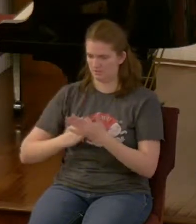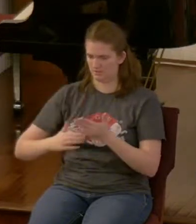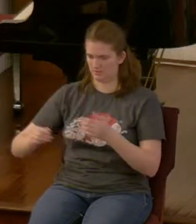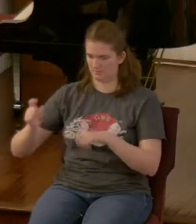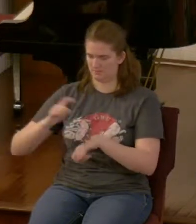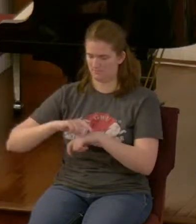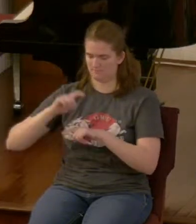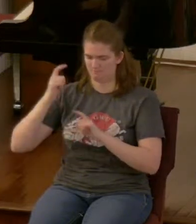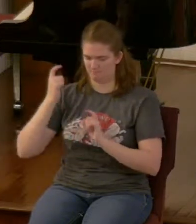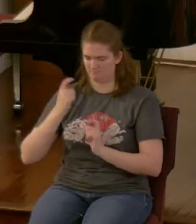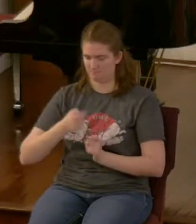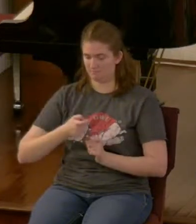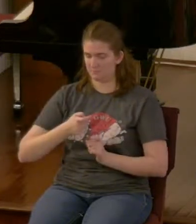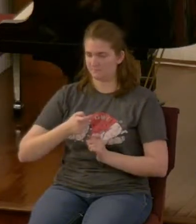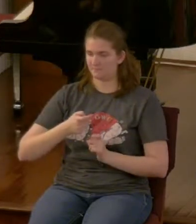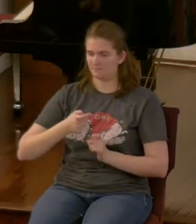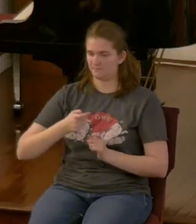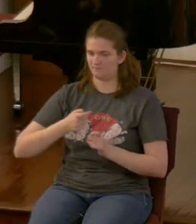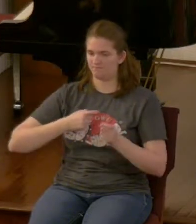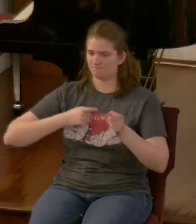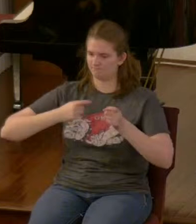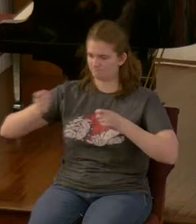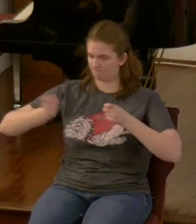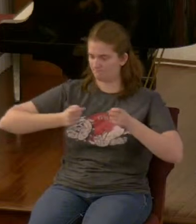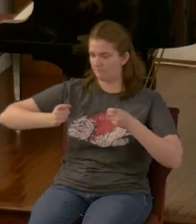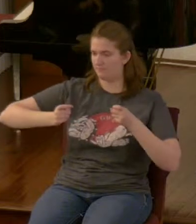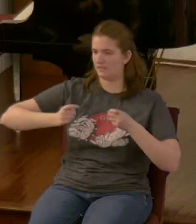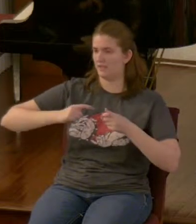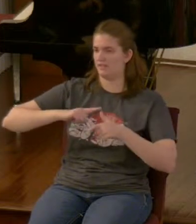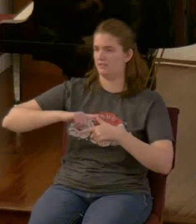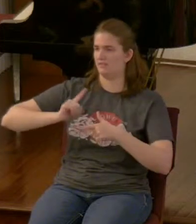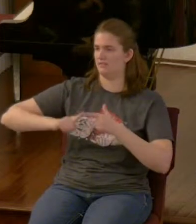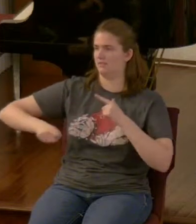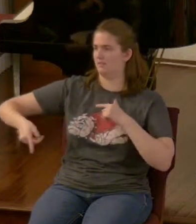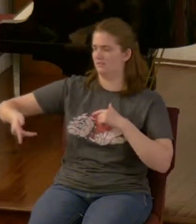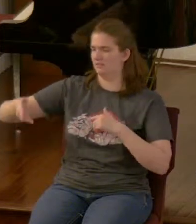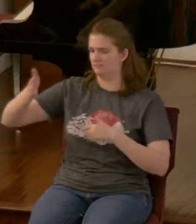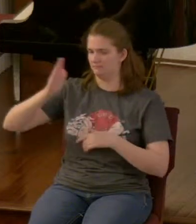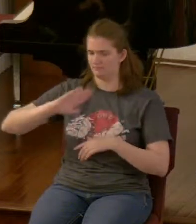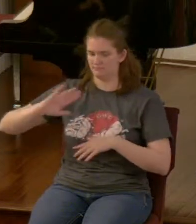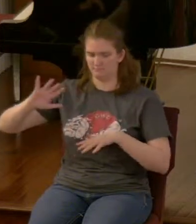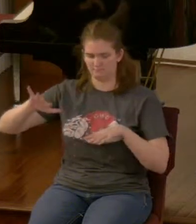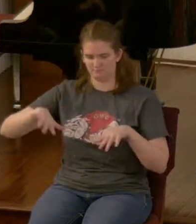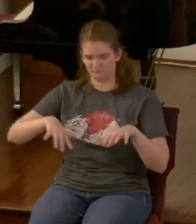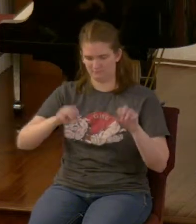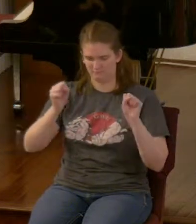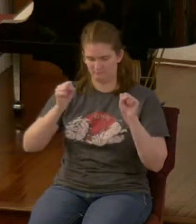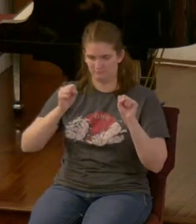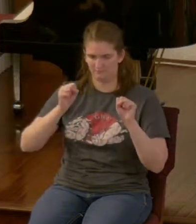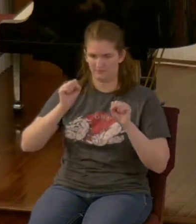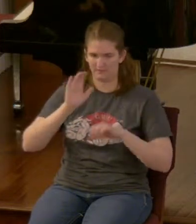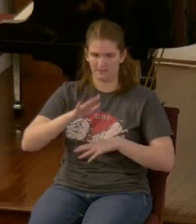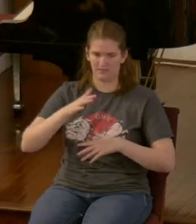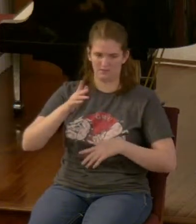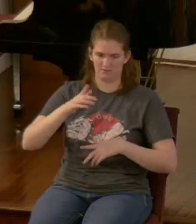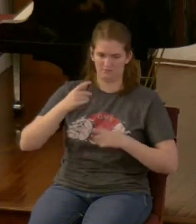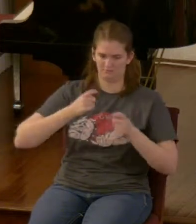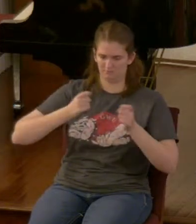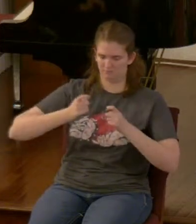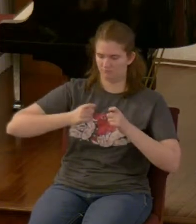sit for judgment and his dominion will be taken away annihilated and destroyed forever then the sovereignty